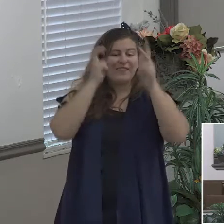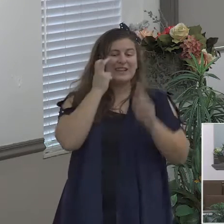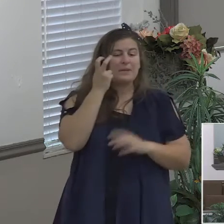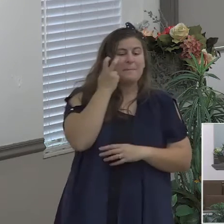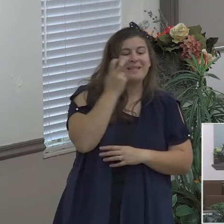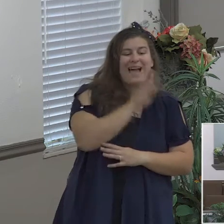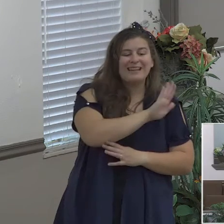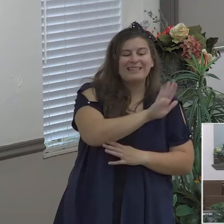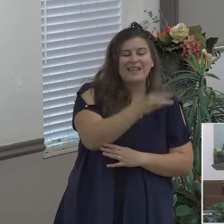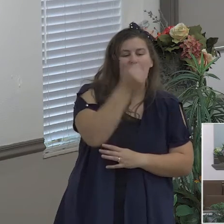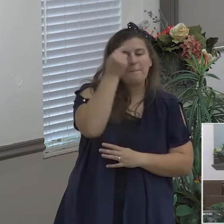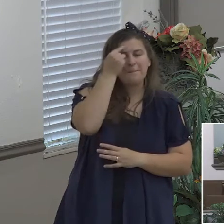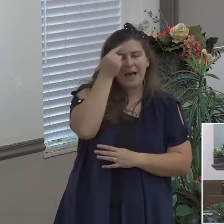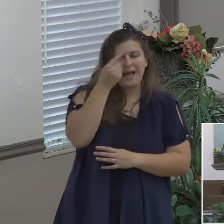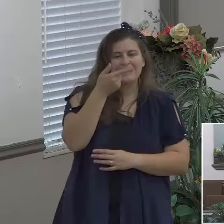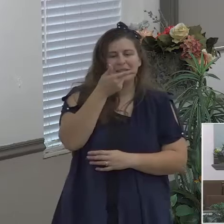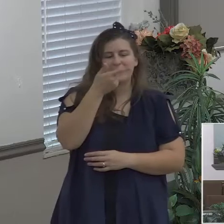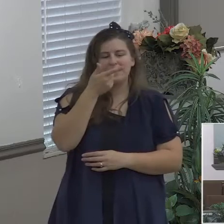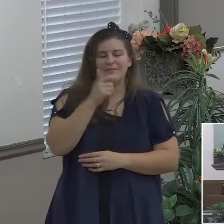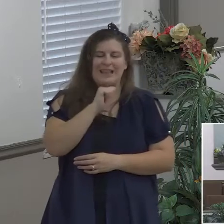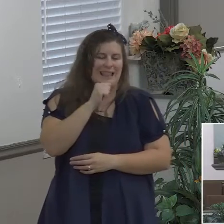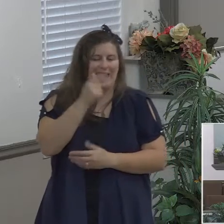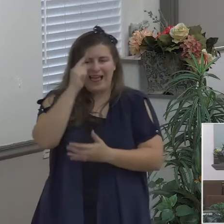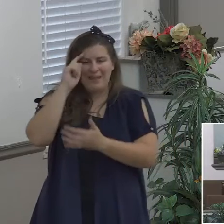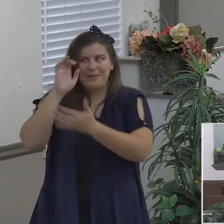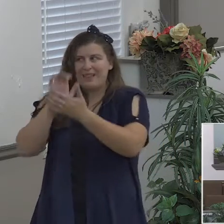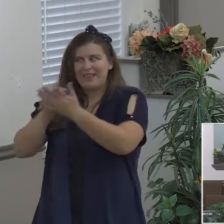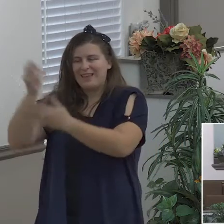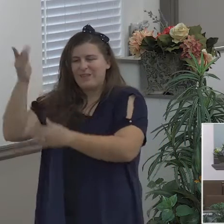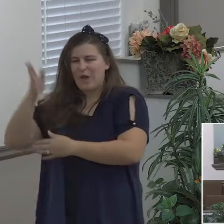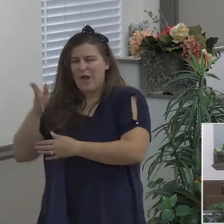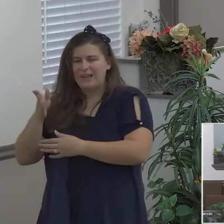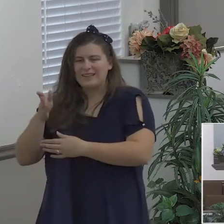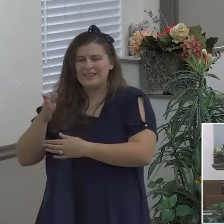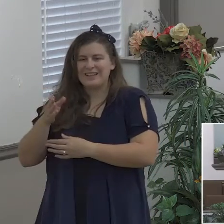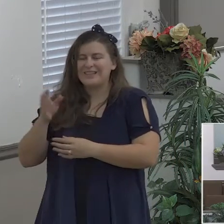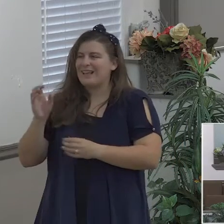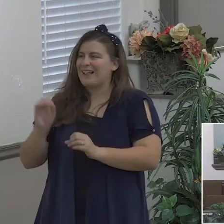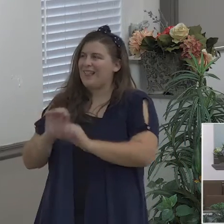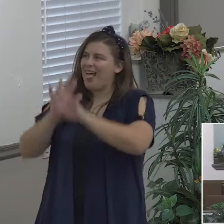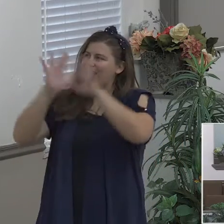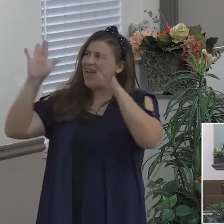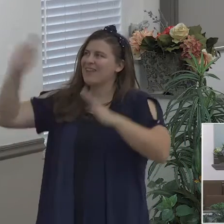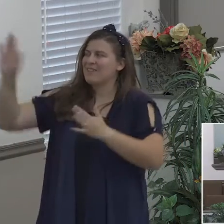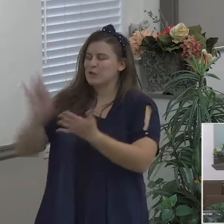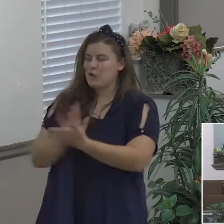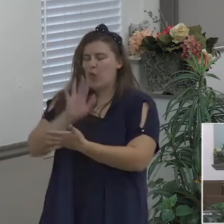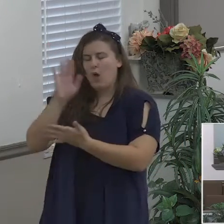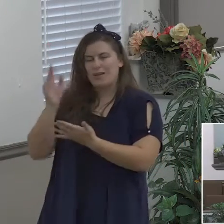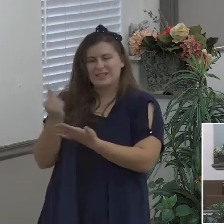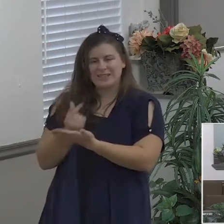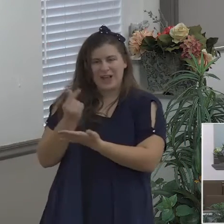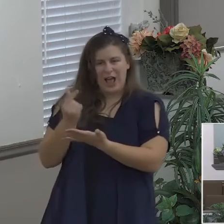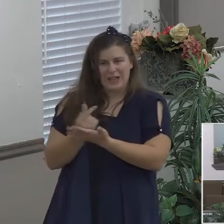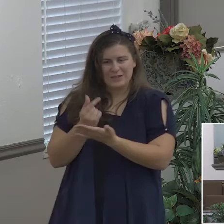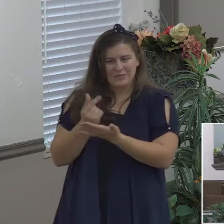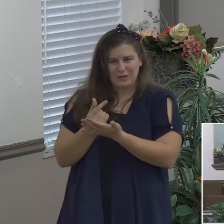of the glorious gospel of Christ who is the image of God should shine unto them